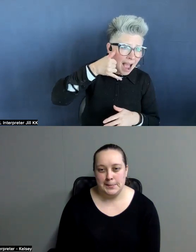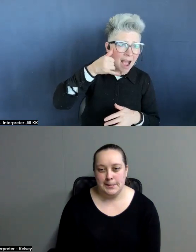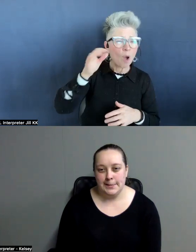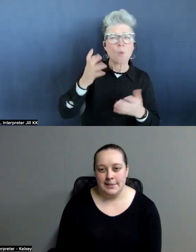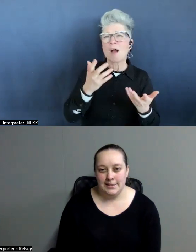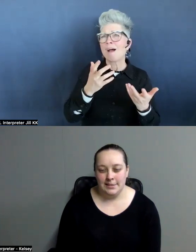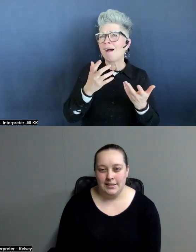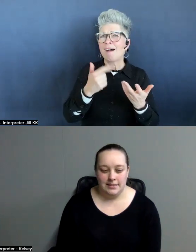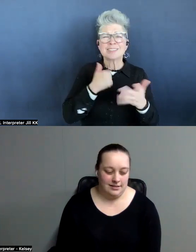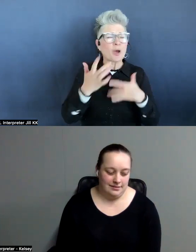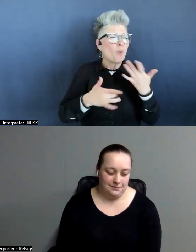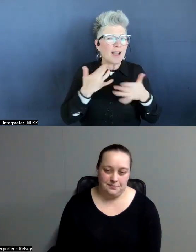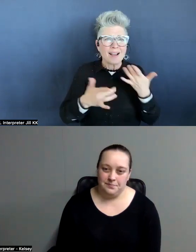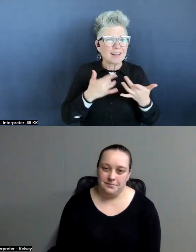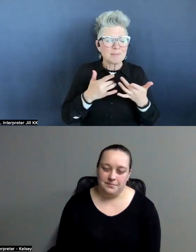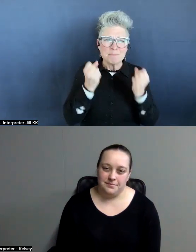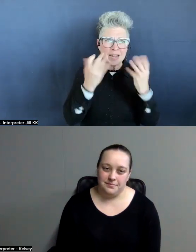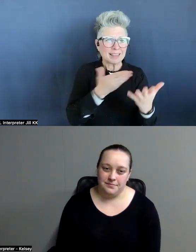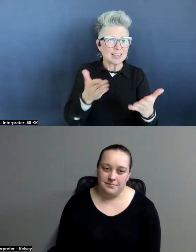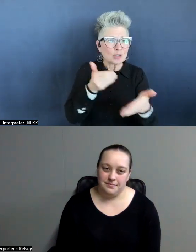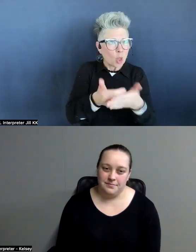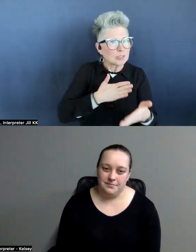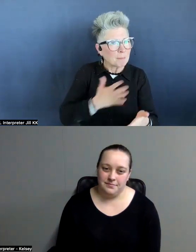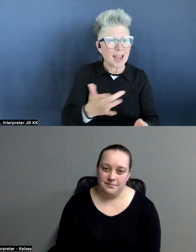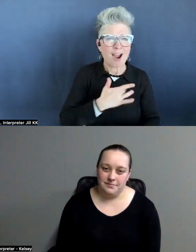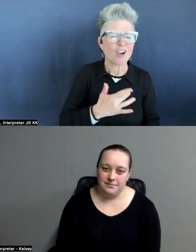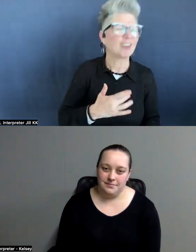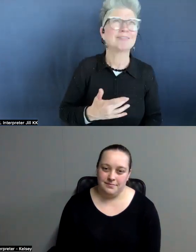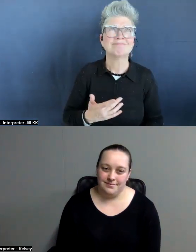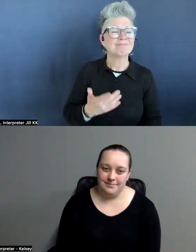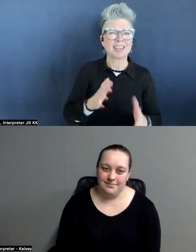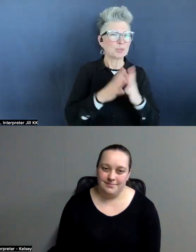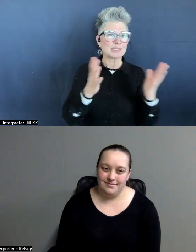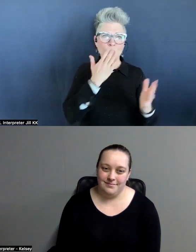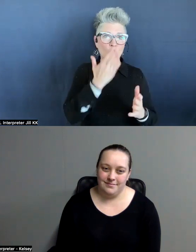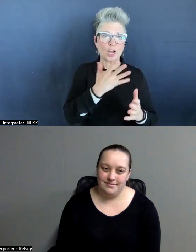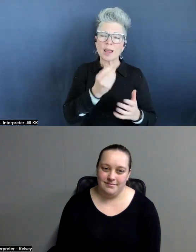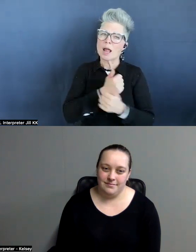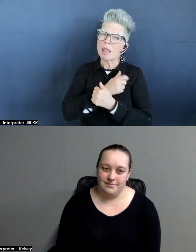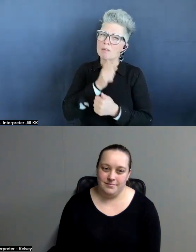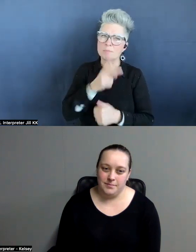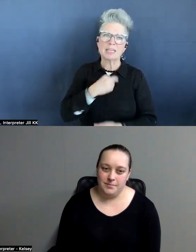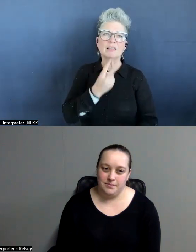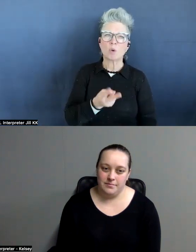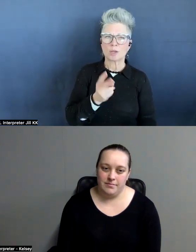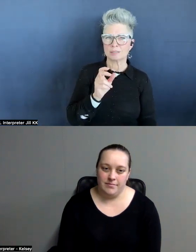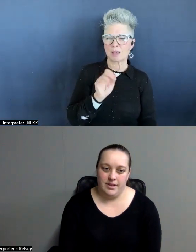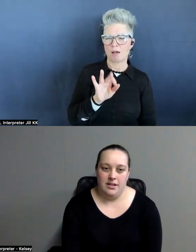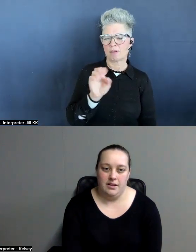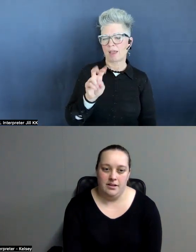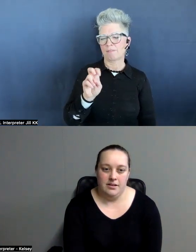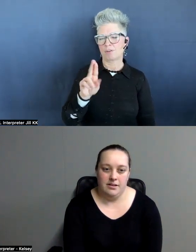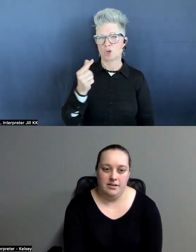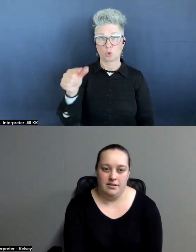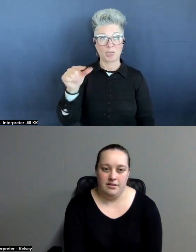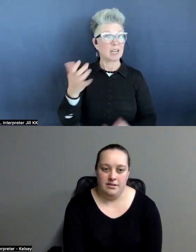so close to my heart that it was such a good fit. And I love being the voice of Evergreen. I love I still go and do